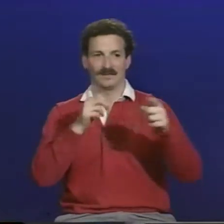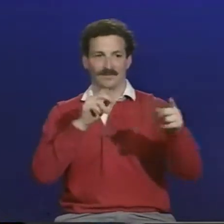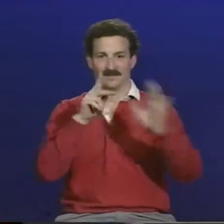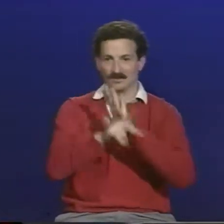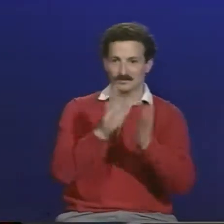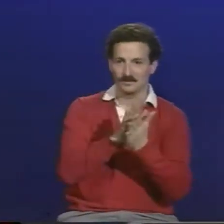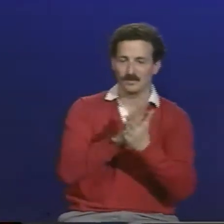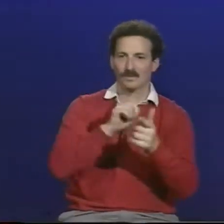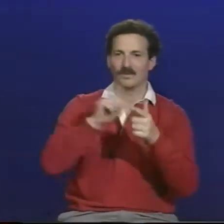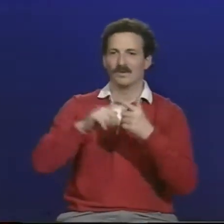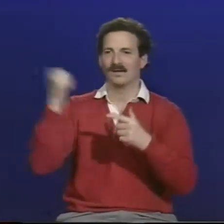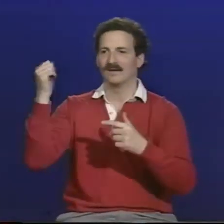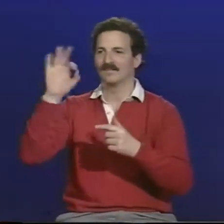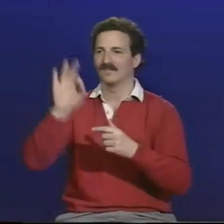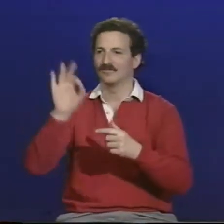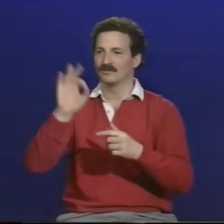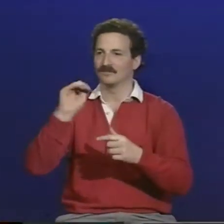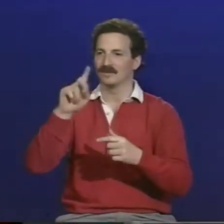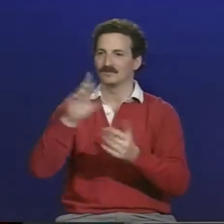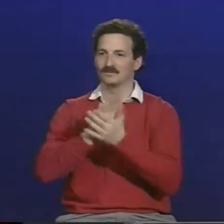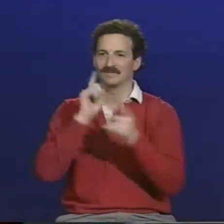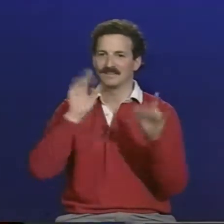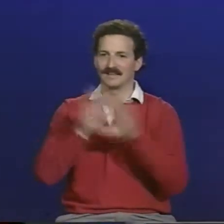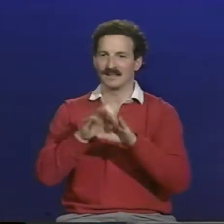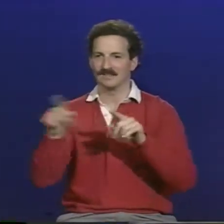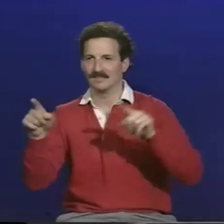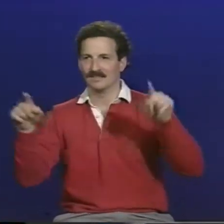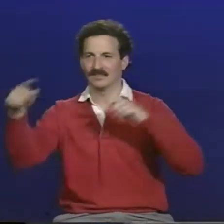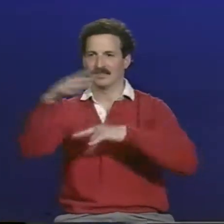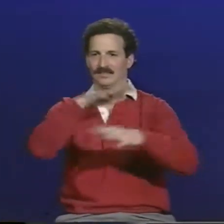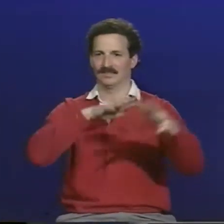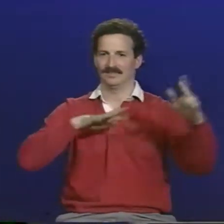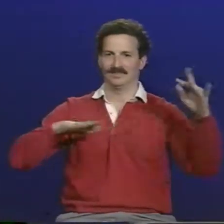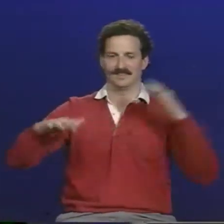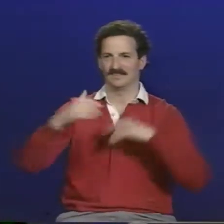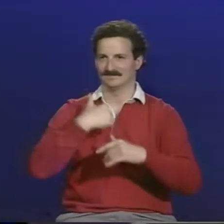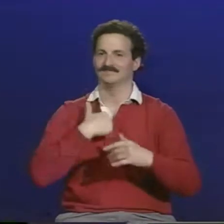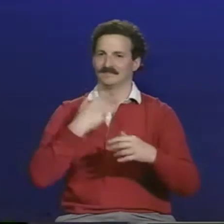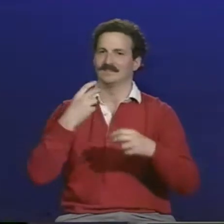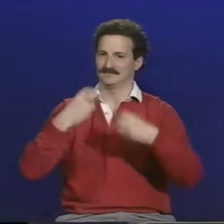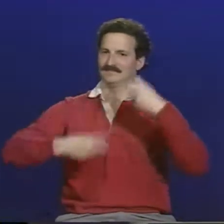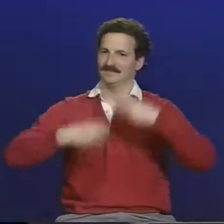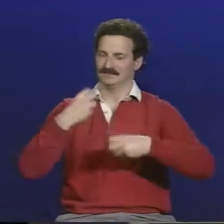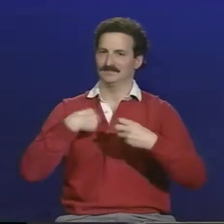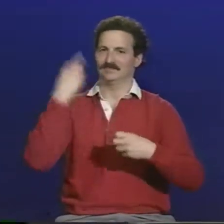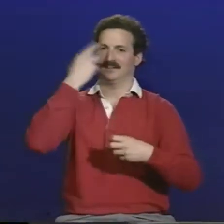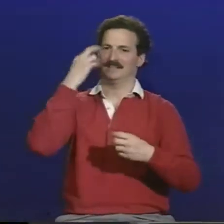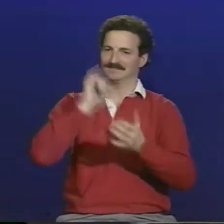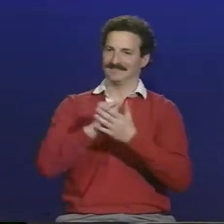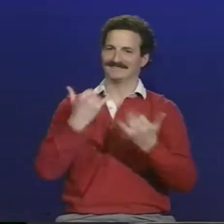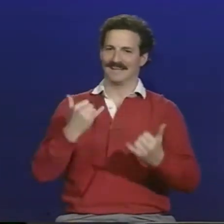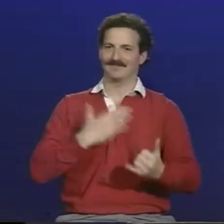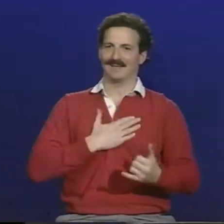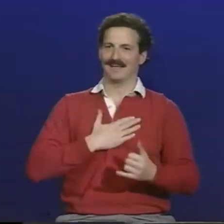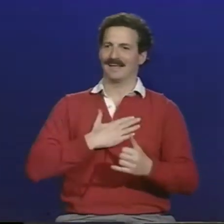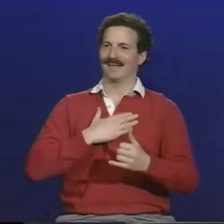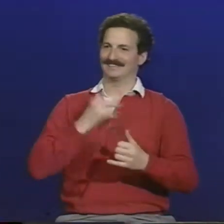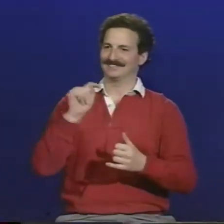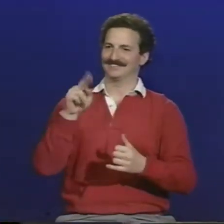There's been some confusion about that. There is Kendall Demonstration Elementary School and Frederick, School for the Deaf, so we have to choose between those two. So it's